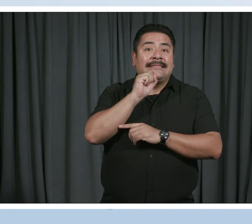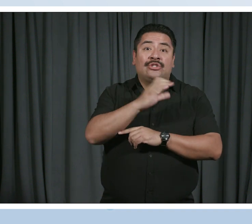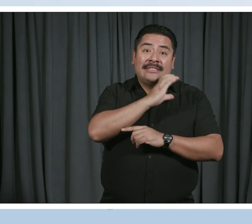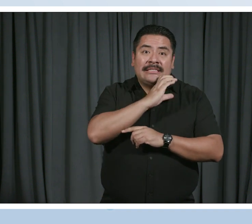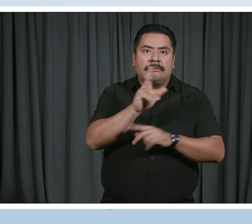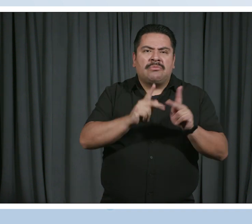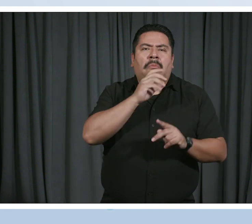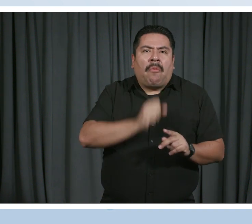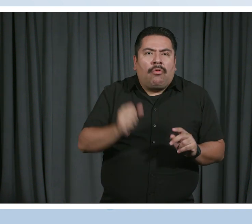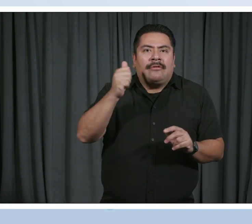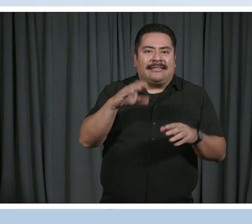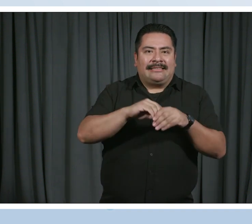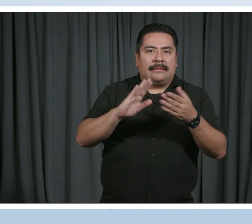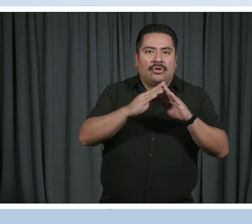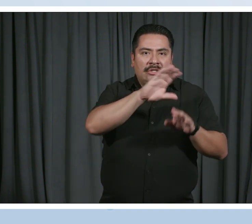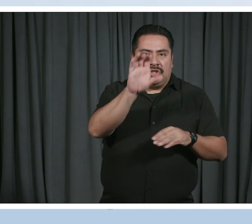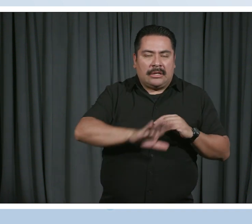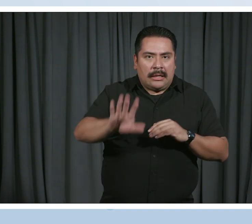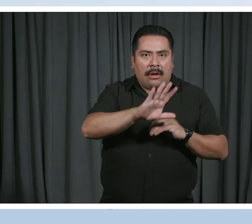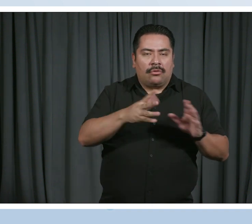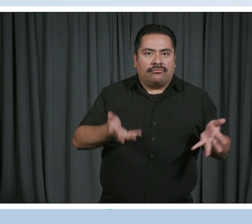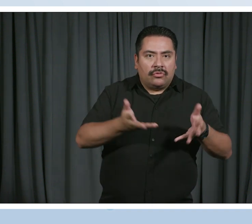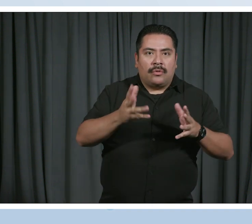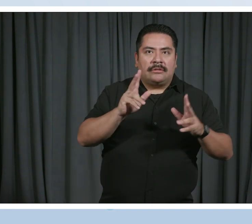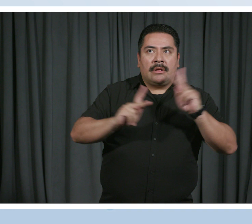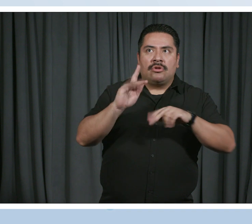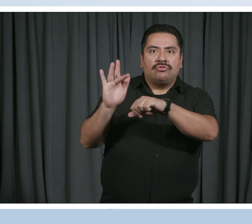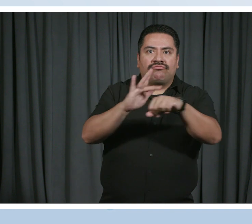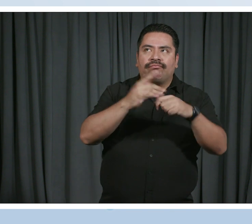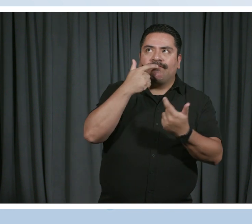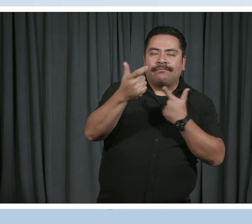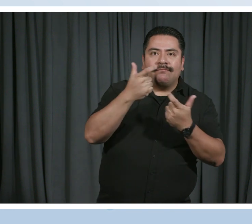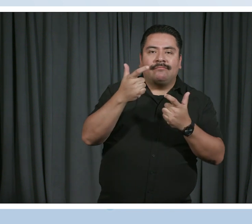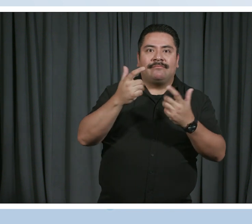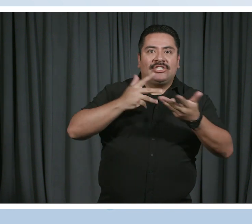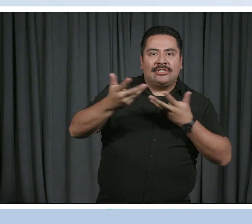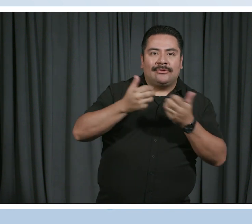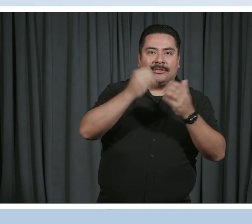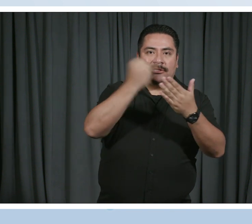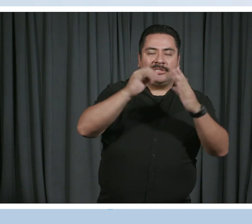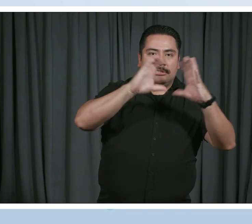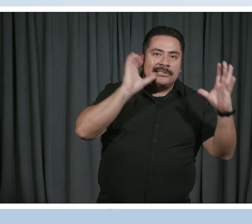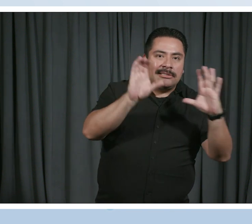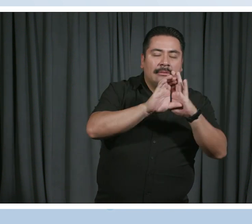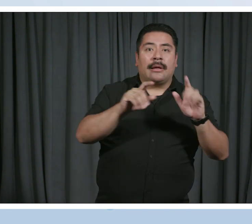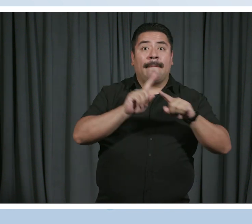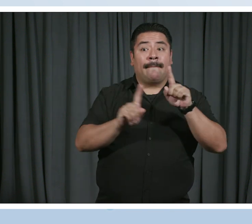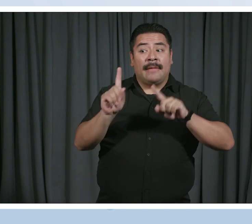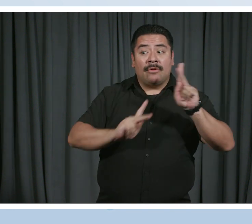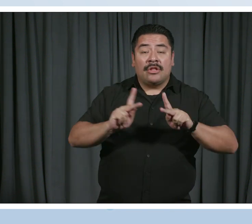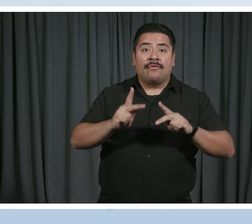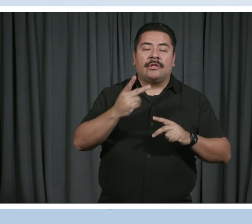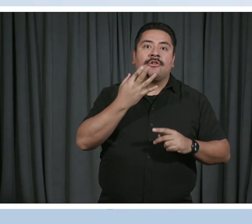palettes, and tactile surfaces that encourage interaction with the mural. Individuals with disabilities of different ages and races are